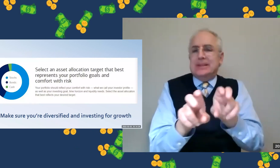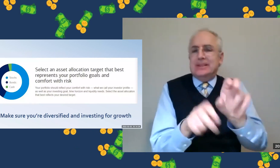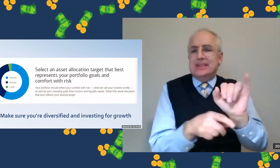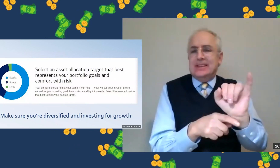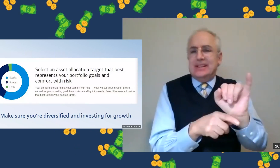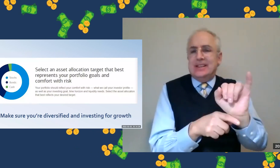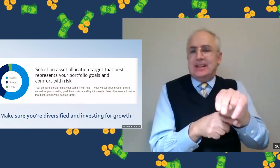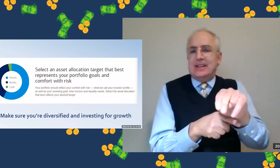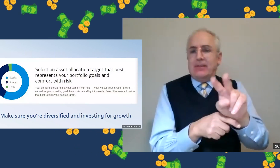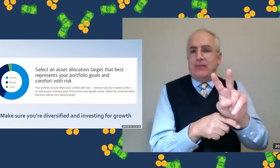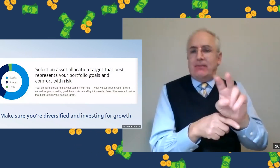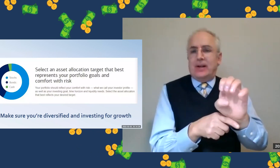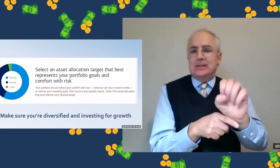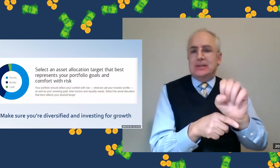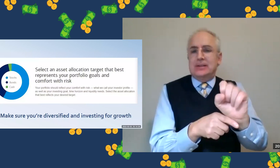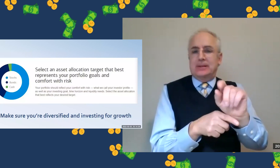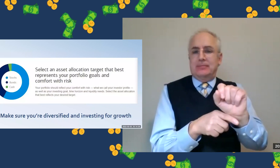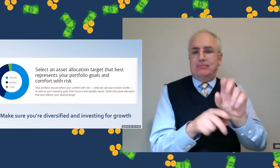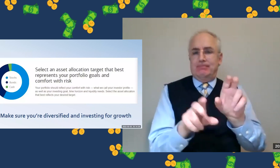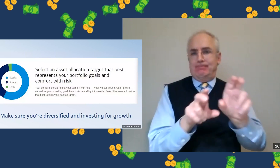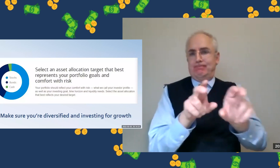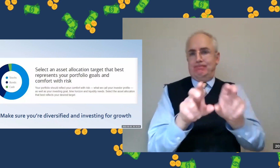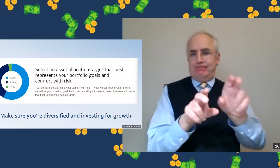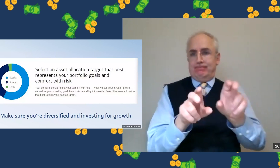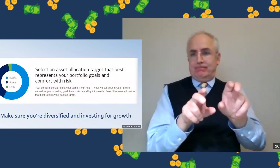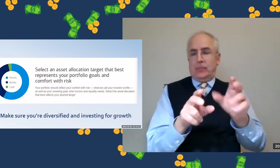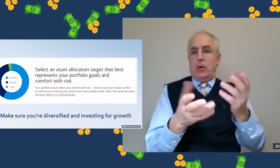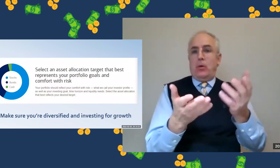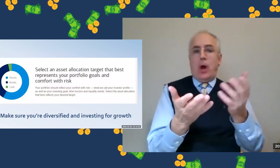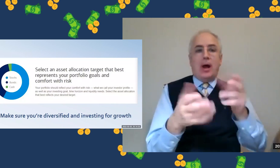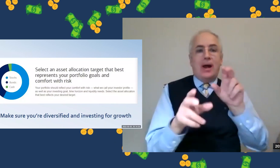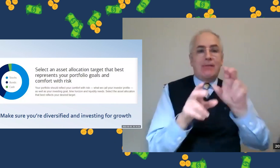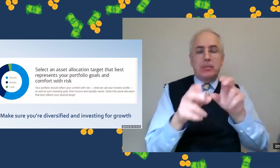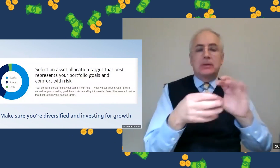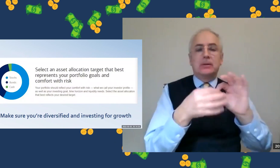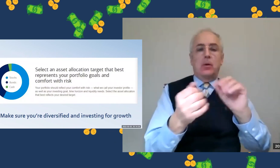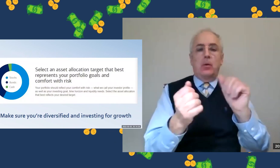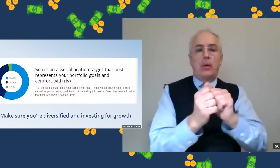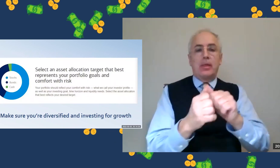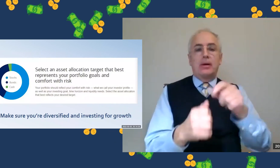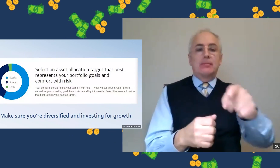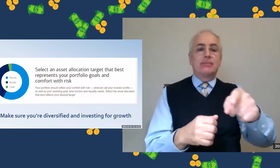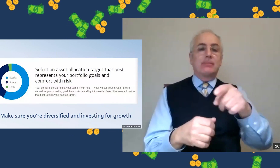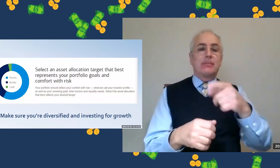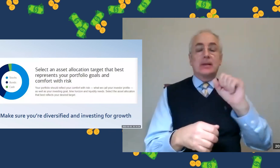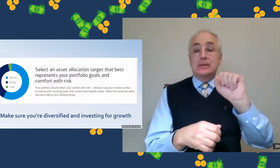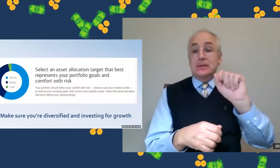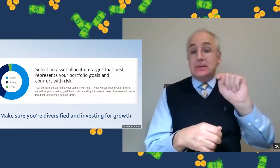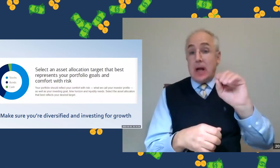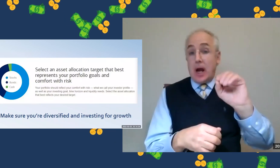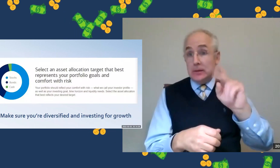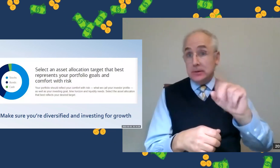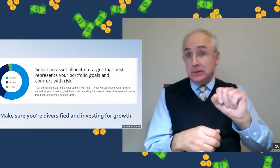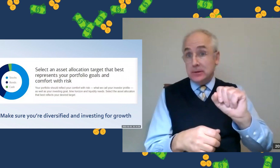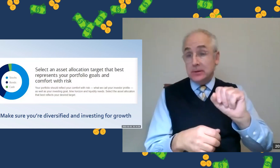account. what then happens is an investment. So an investment can be